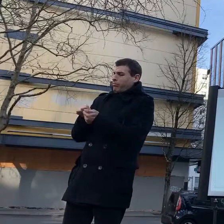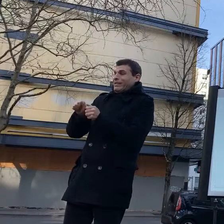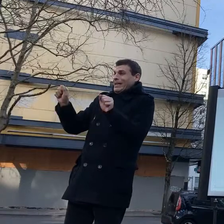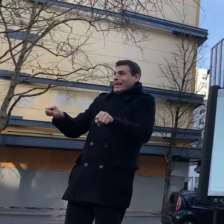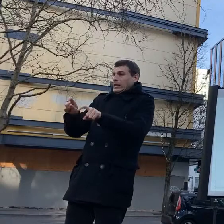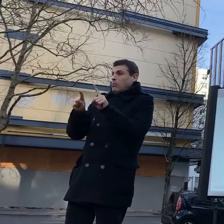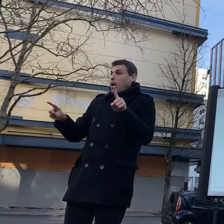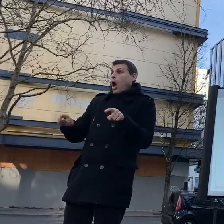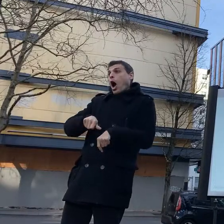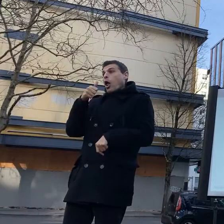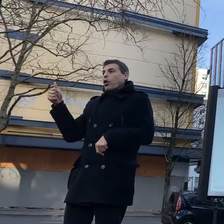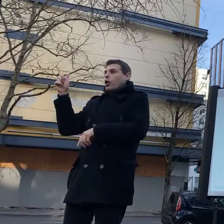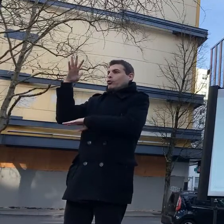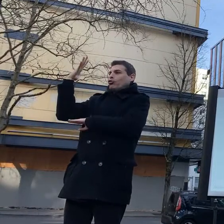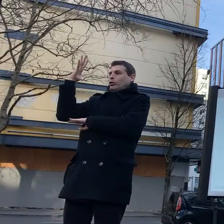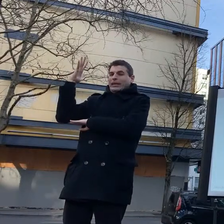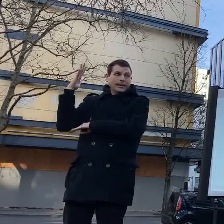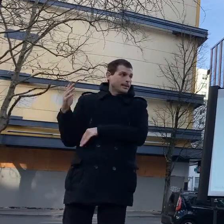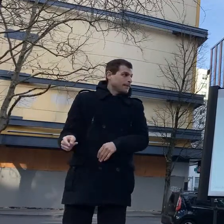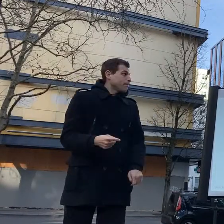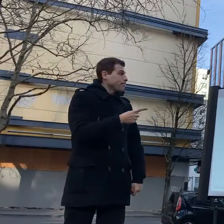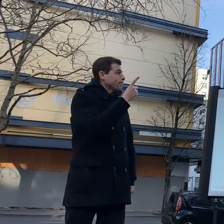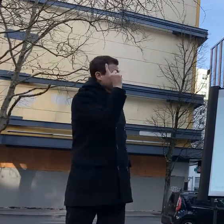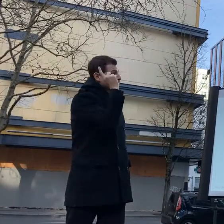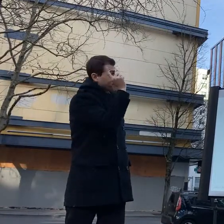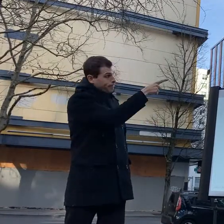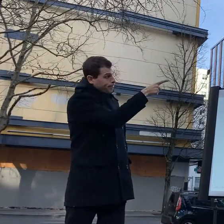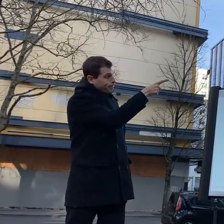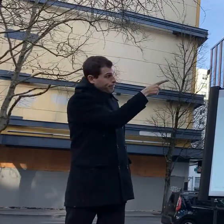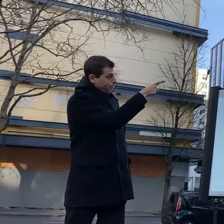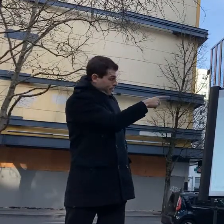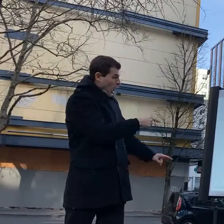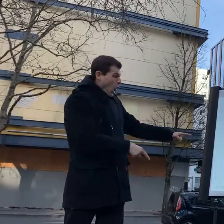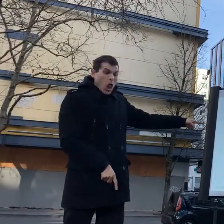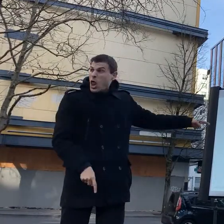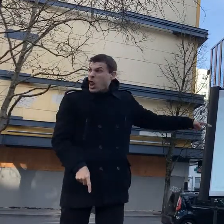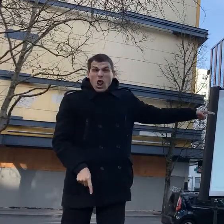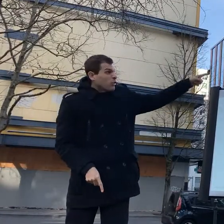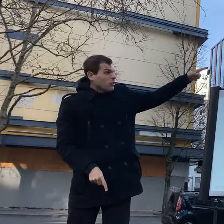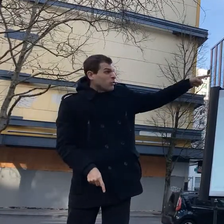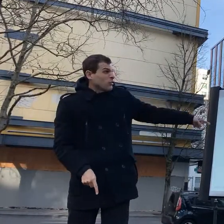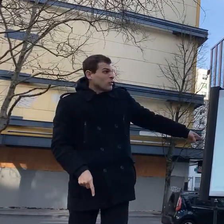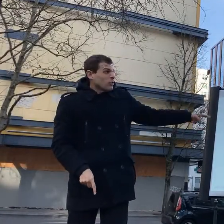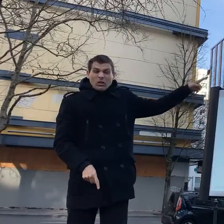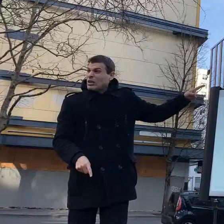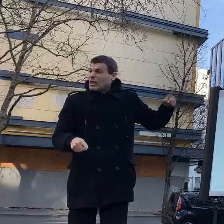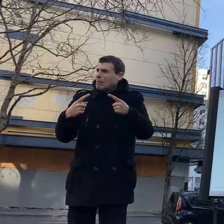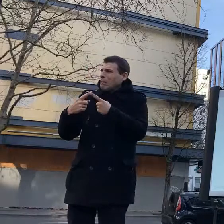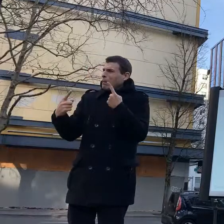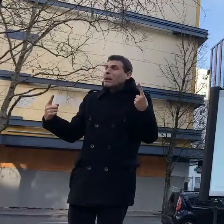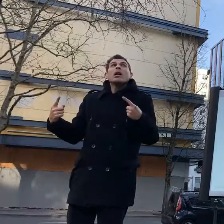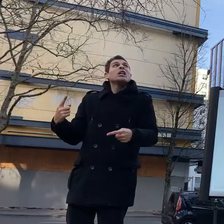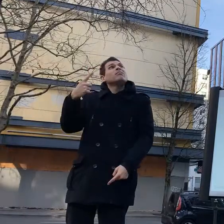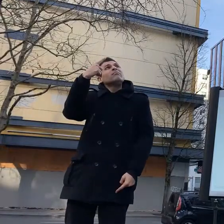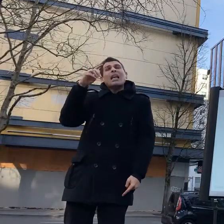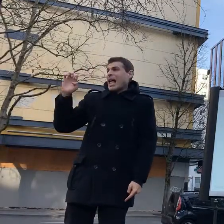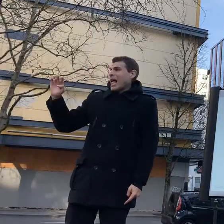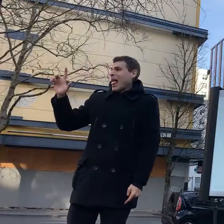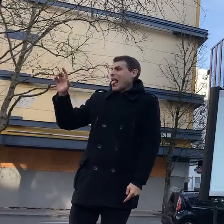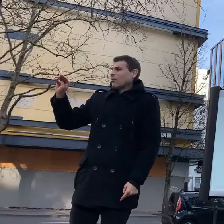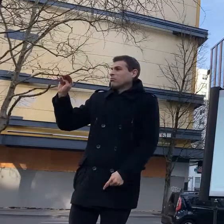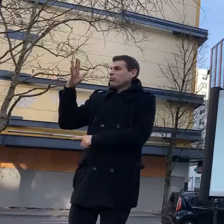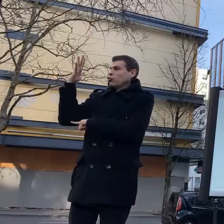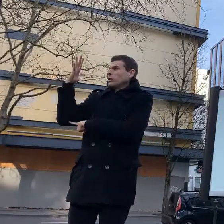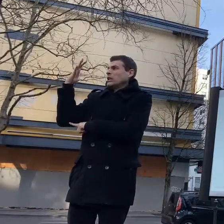downplay this result this sheet is in the pamphlet uh you can see that heavy metal concentrations and chlorate